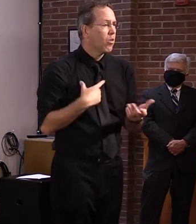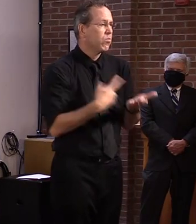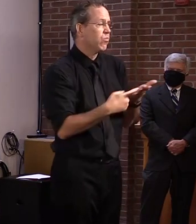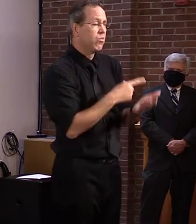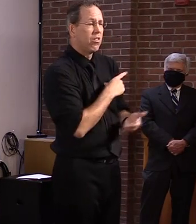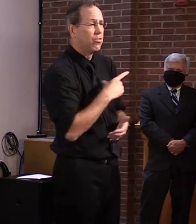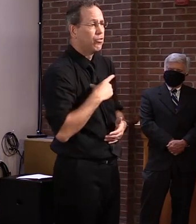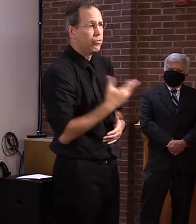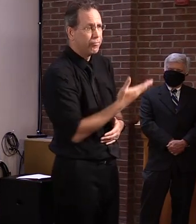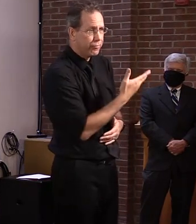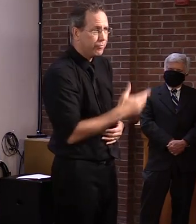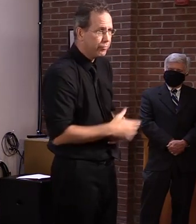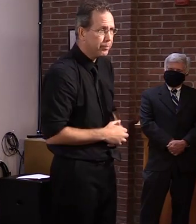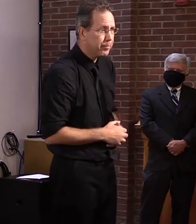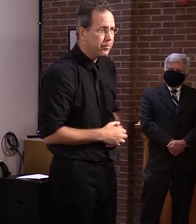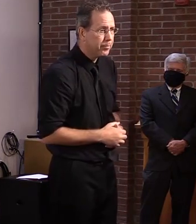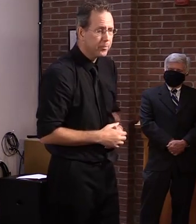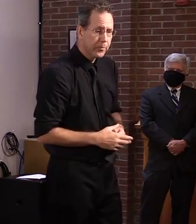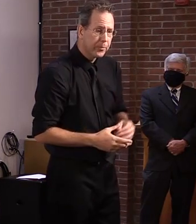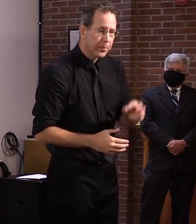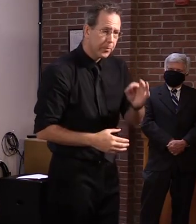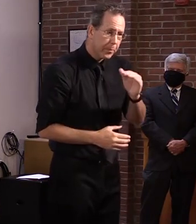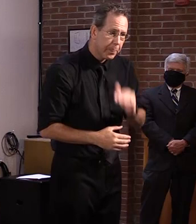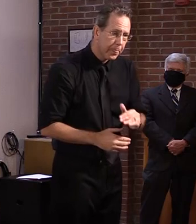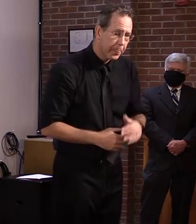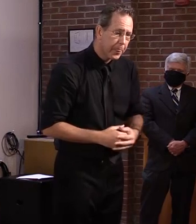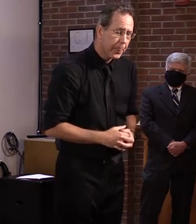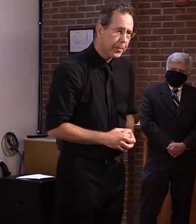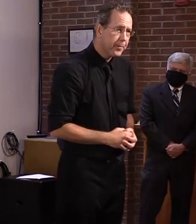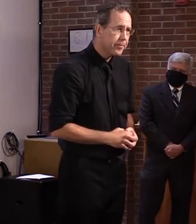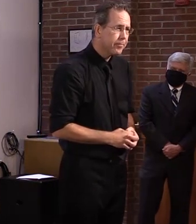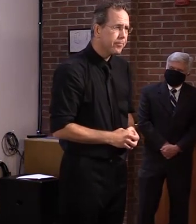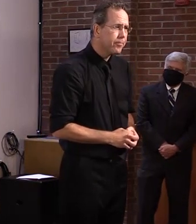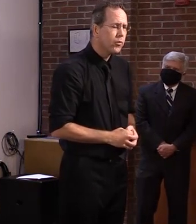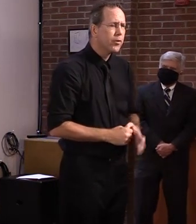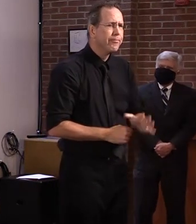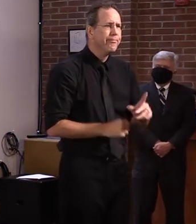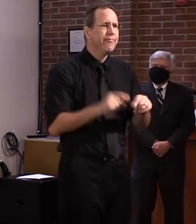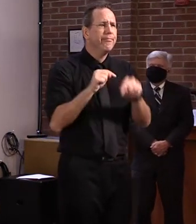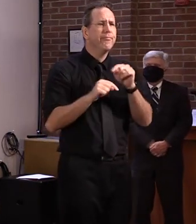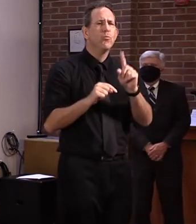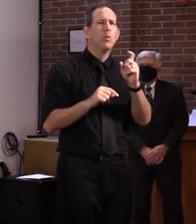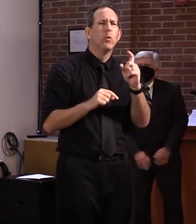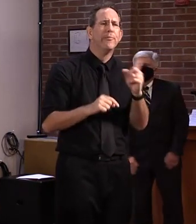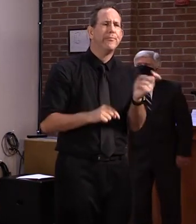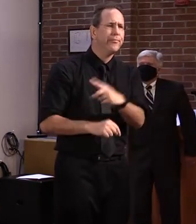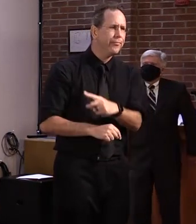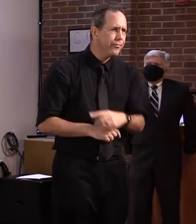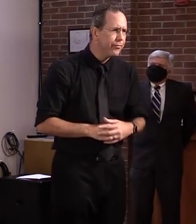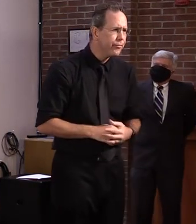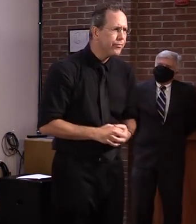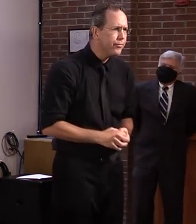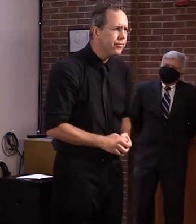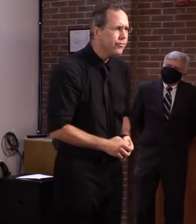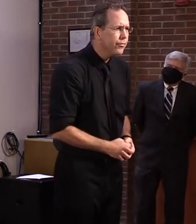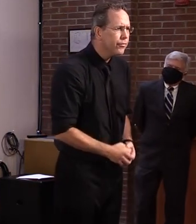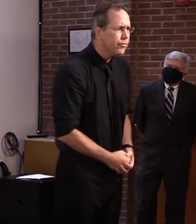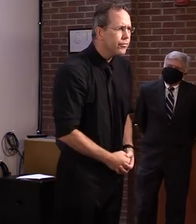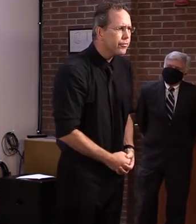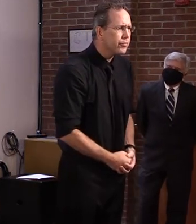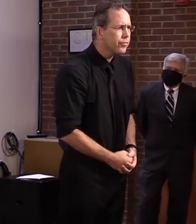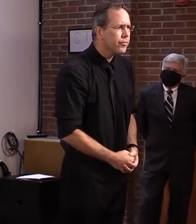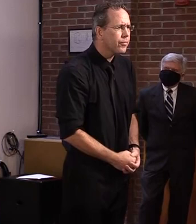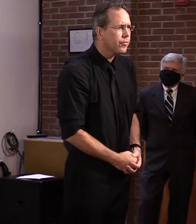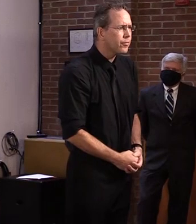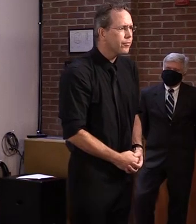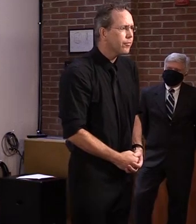mentioned this earlier, heard reports of university students, uh, being sent home for failing to follow the signed agreements